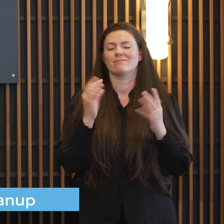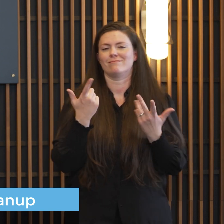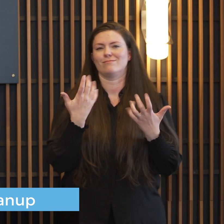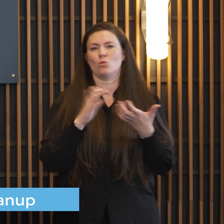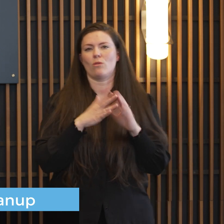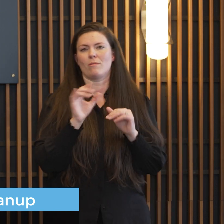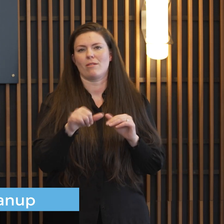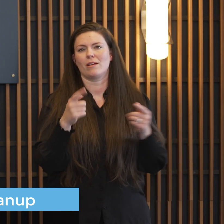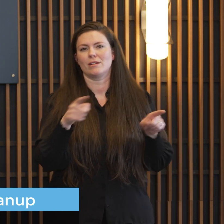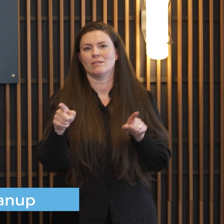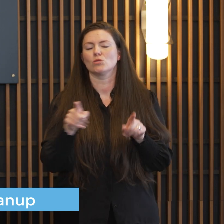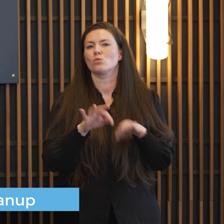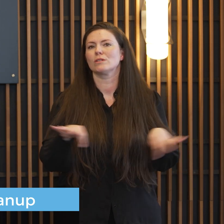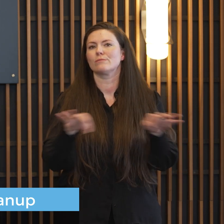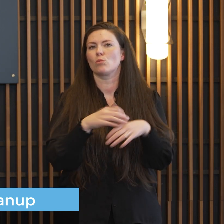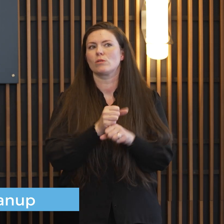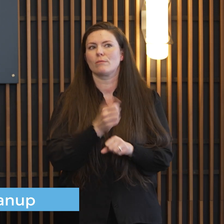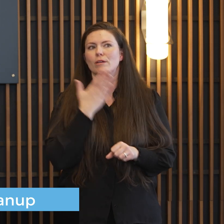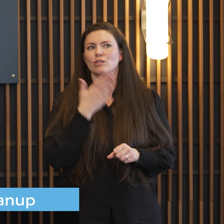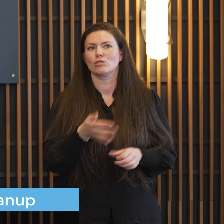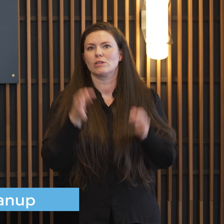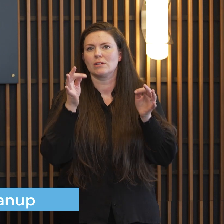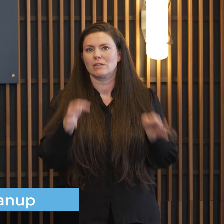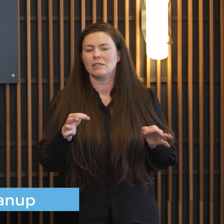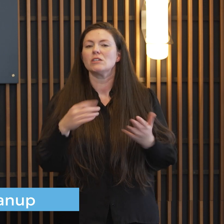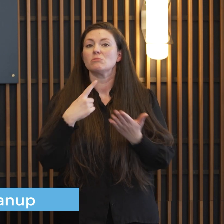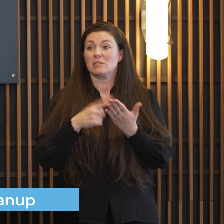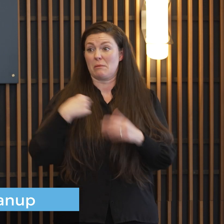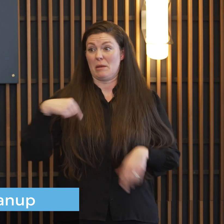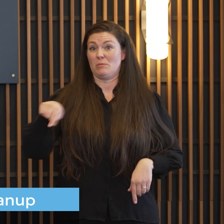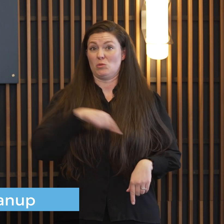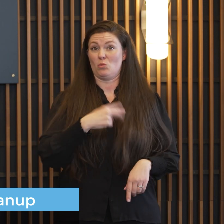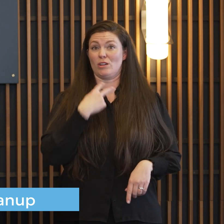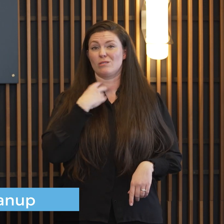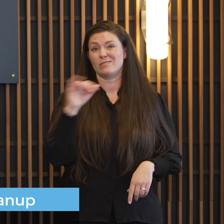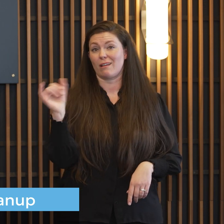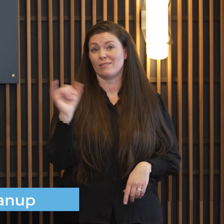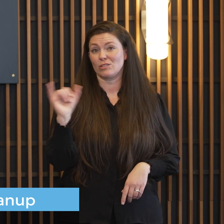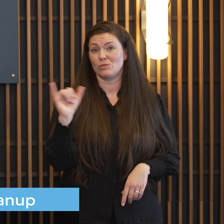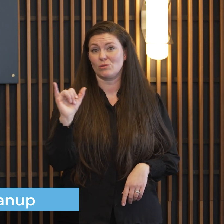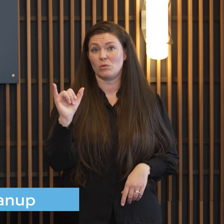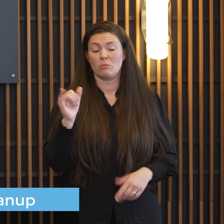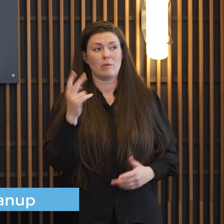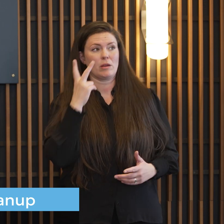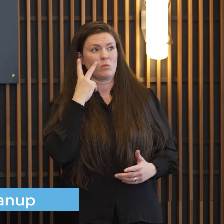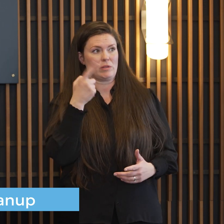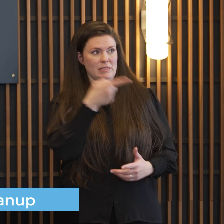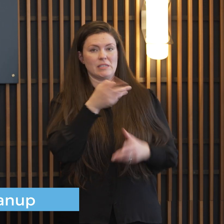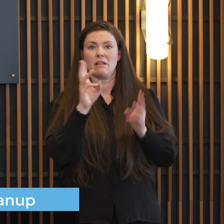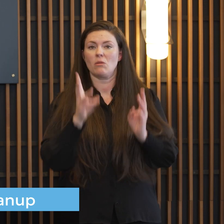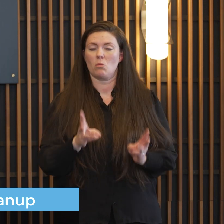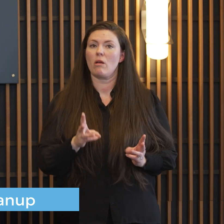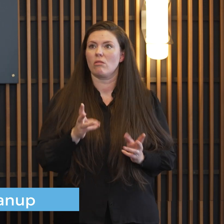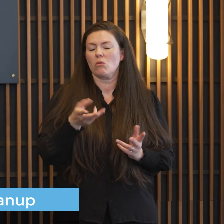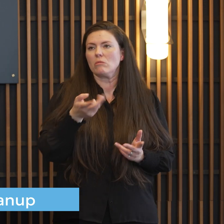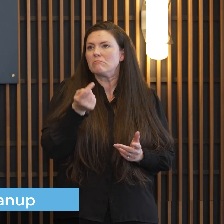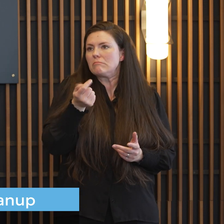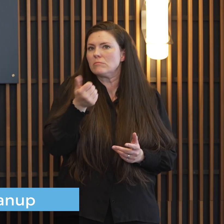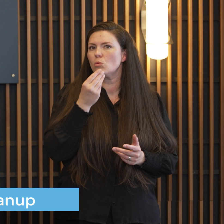we take care and make good choices but we're going to get stuck in these situations too so what you'll see with this thankfully it was relatively warm